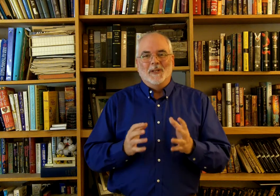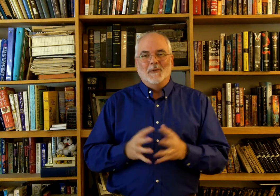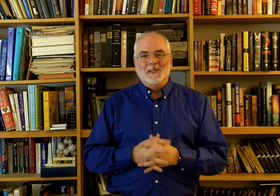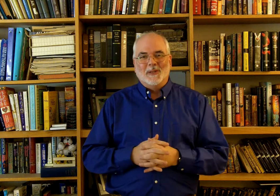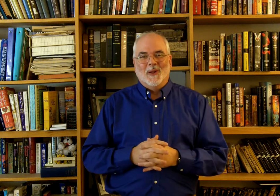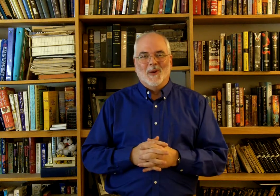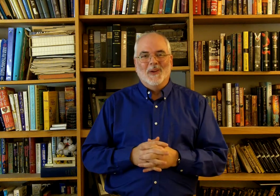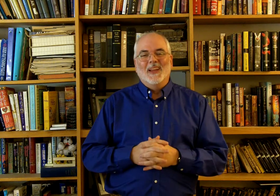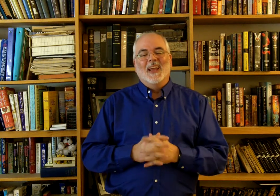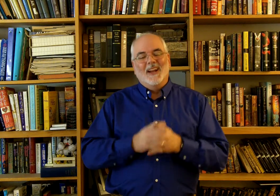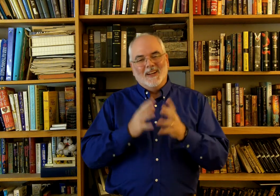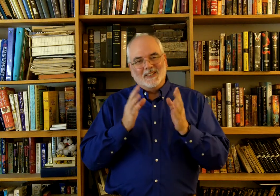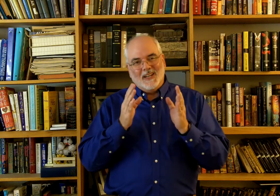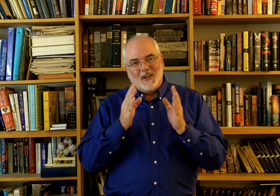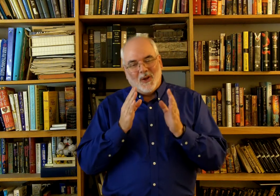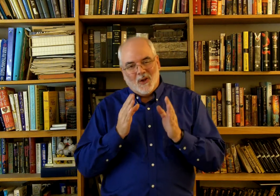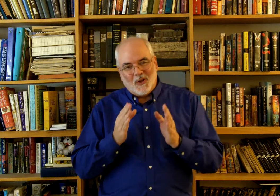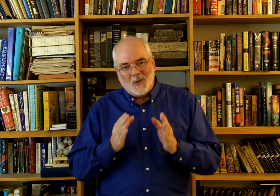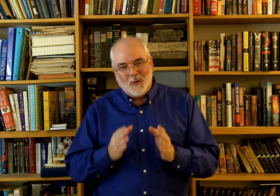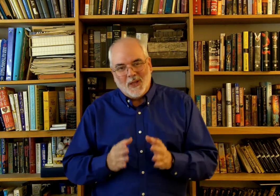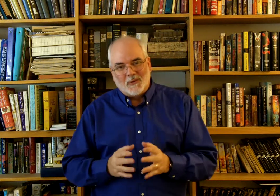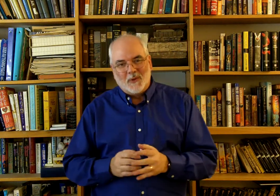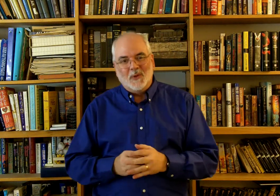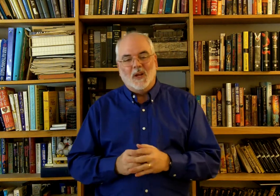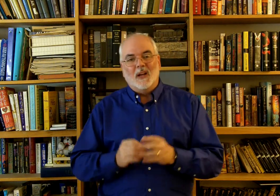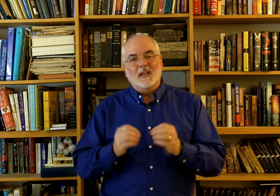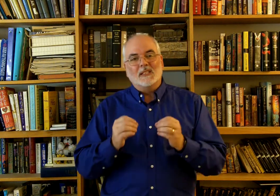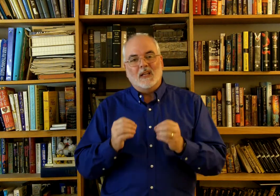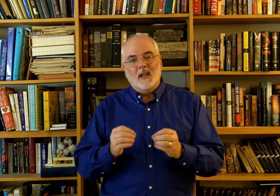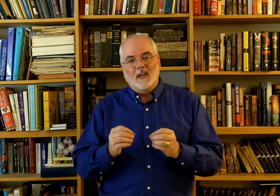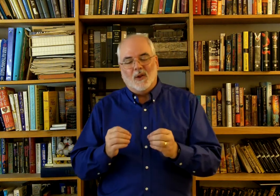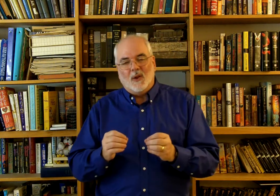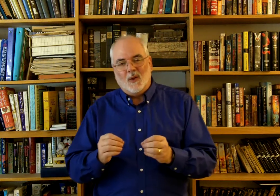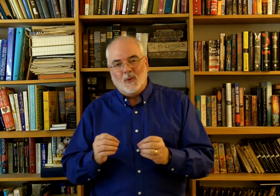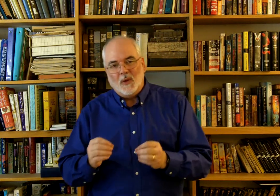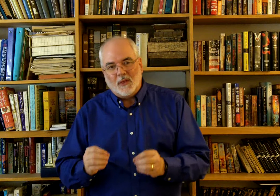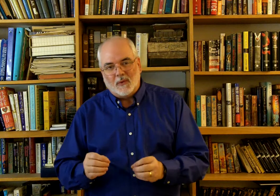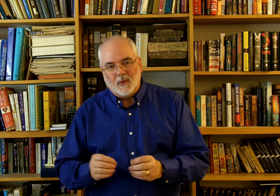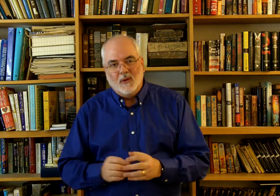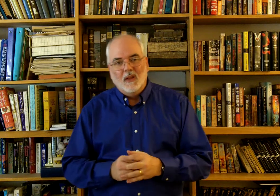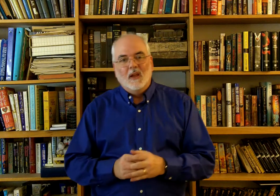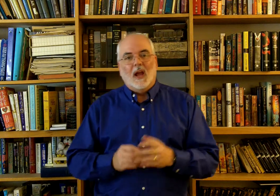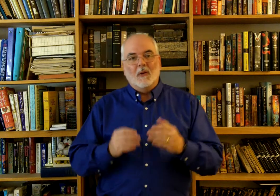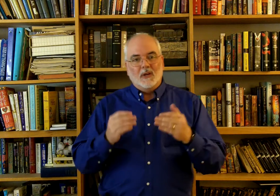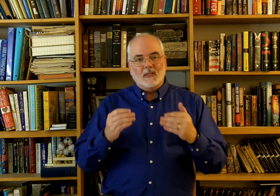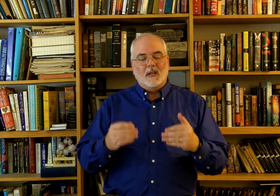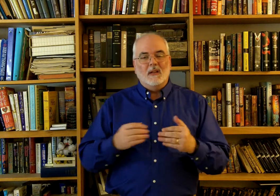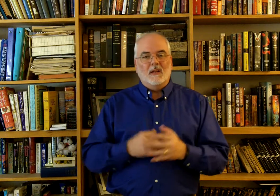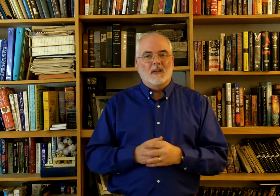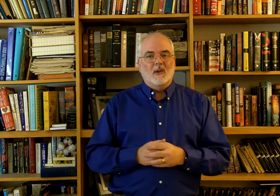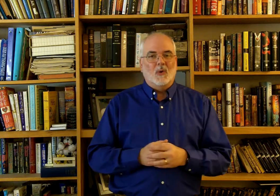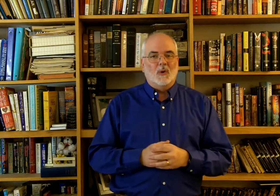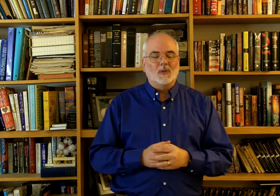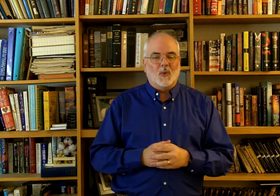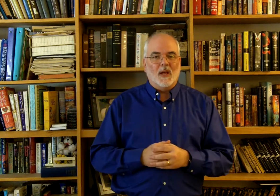it's going be slow, and I'm going to sing it all the way through, and I'm going to sign it all the way through. I'm going to sing the chorus twice,